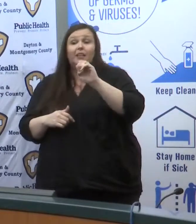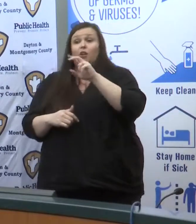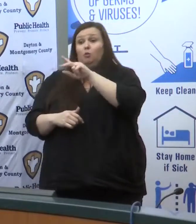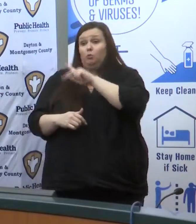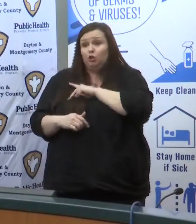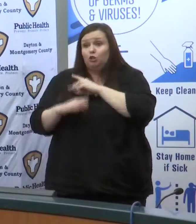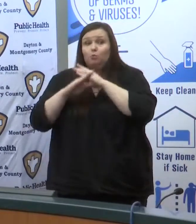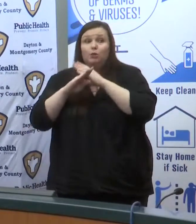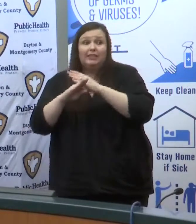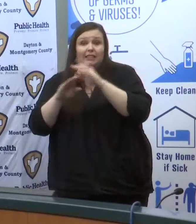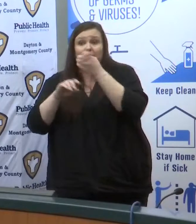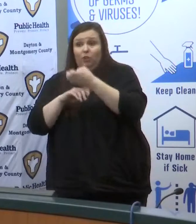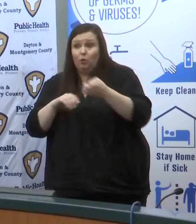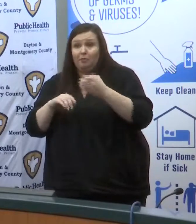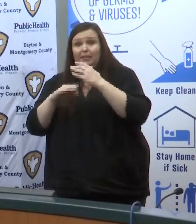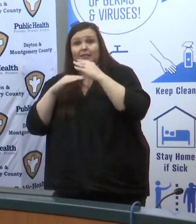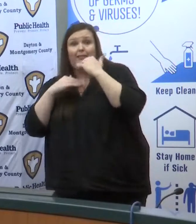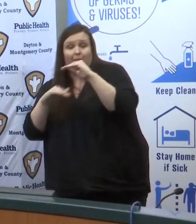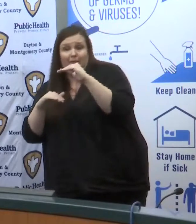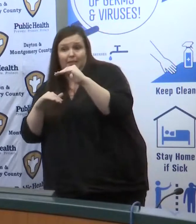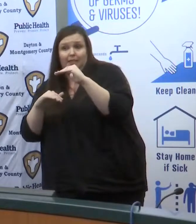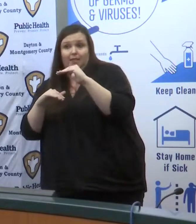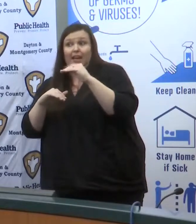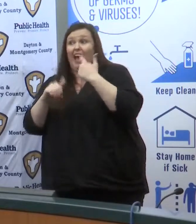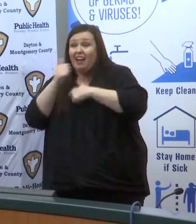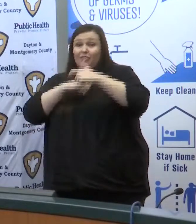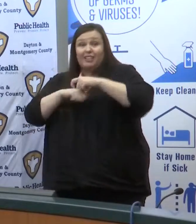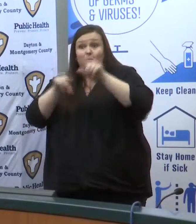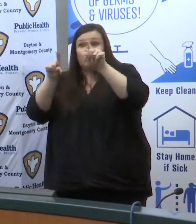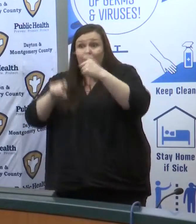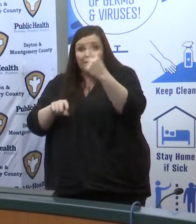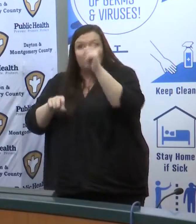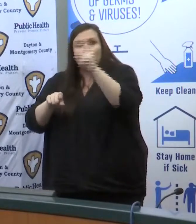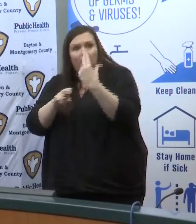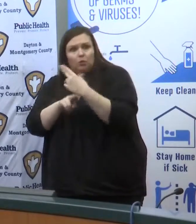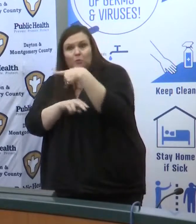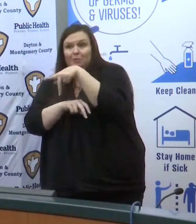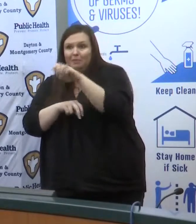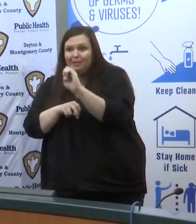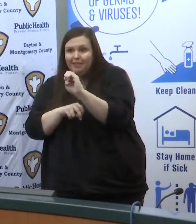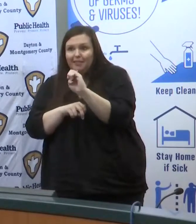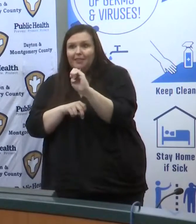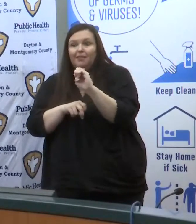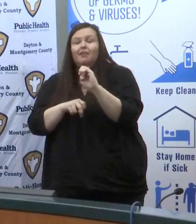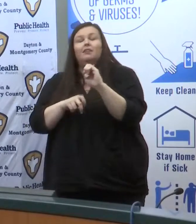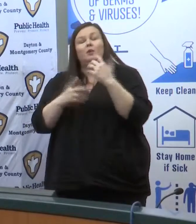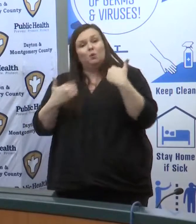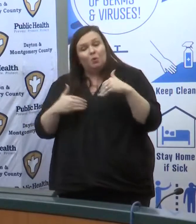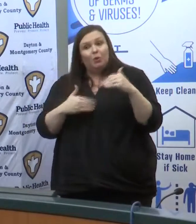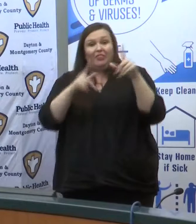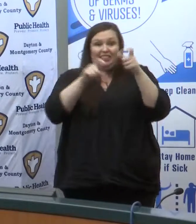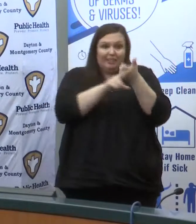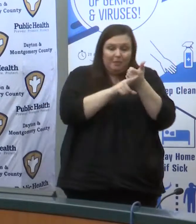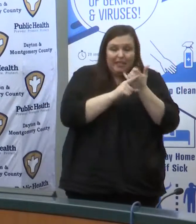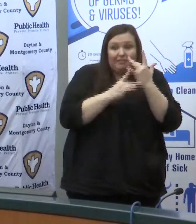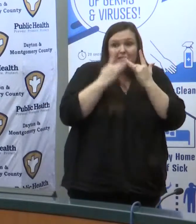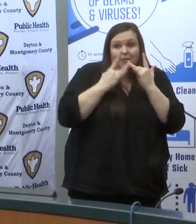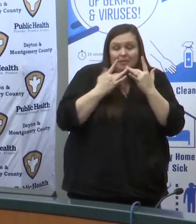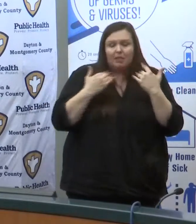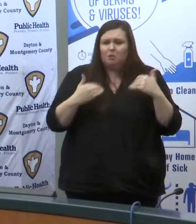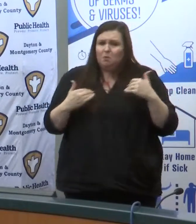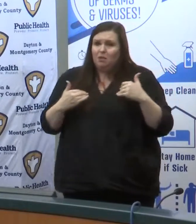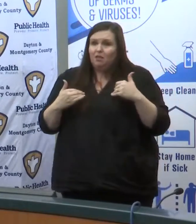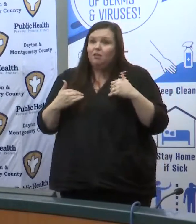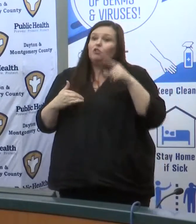required every time we test someone and we're limited by the tests that we have available so there are guidelines to testing you can learn those